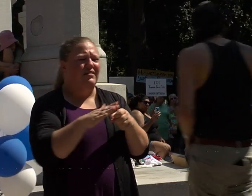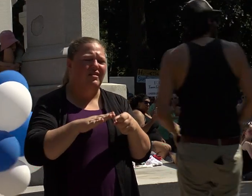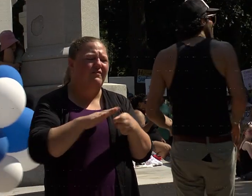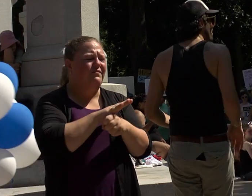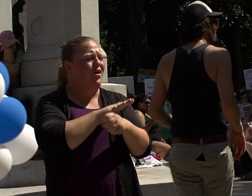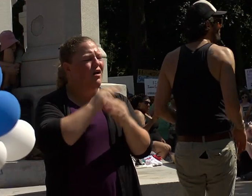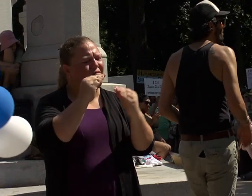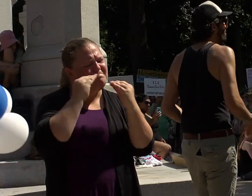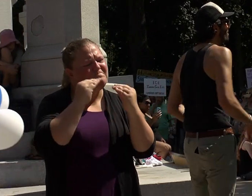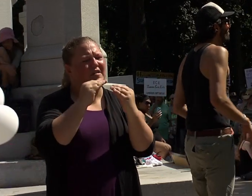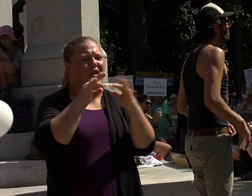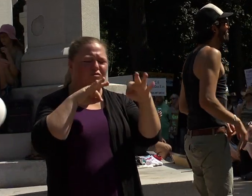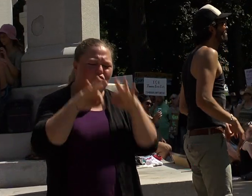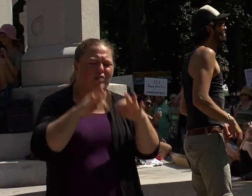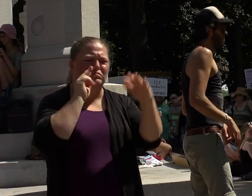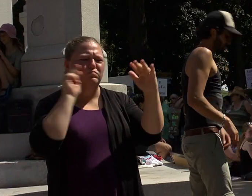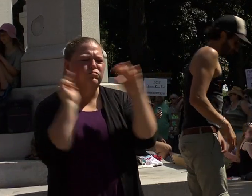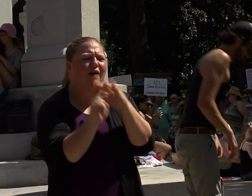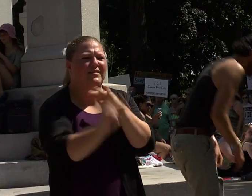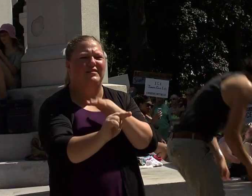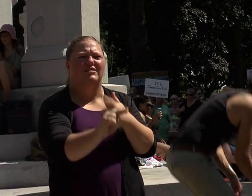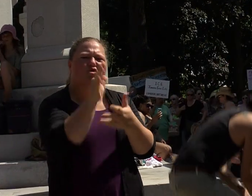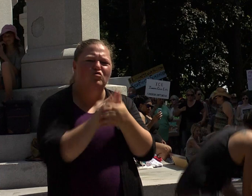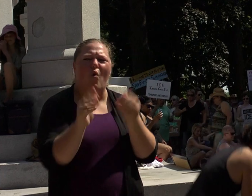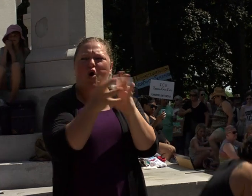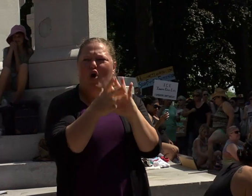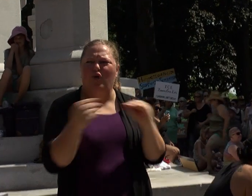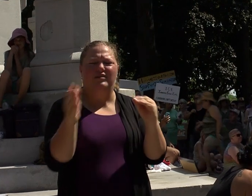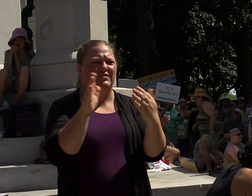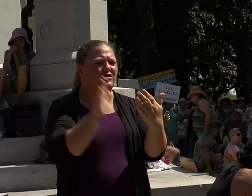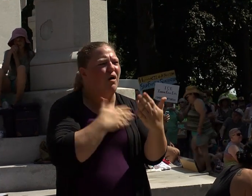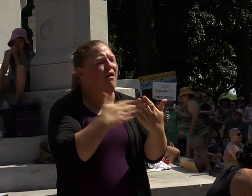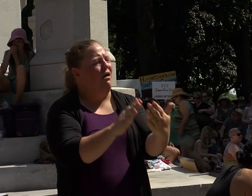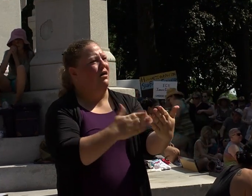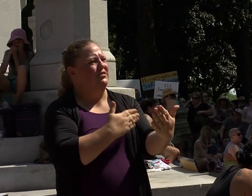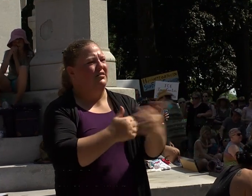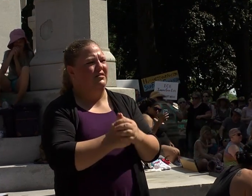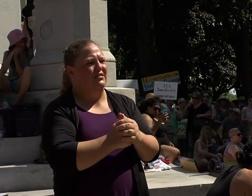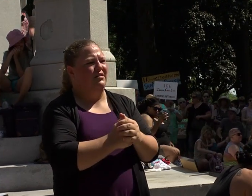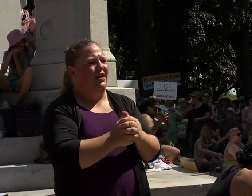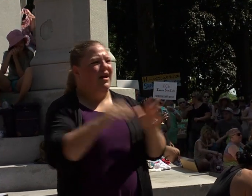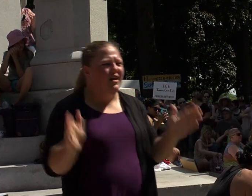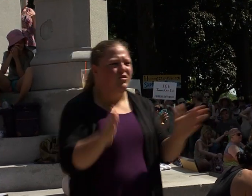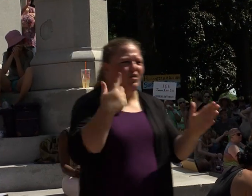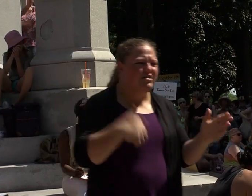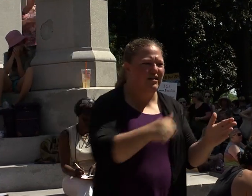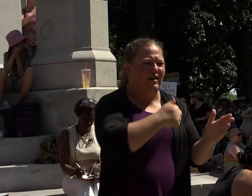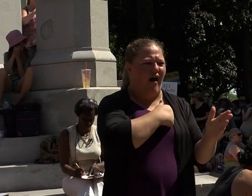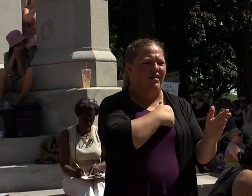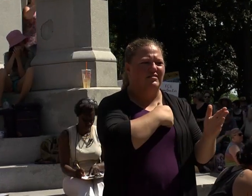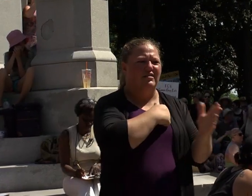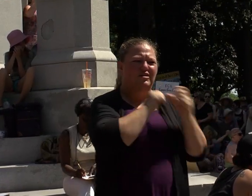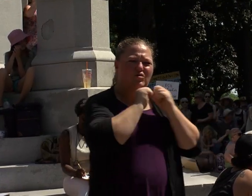teachings, instructions, prophecies, stories, and songs that urge us to keep